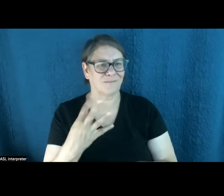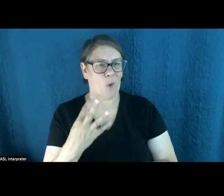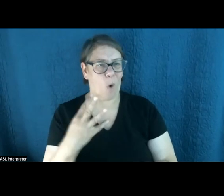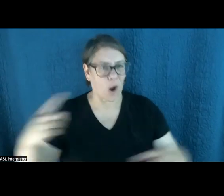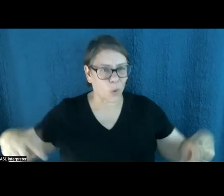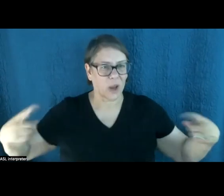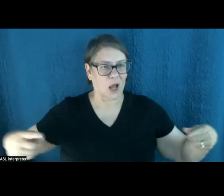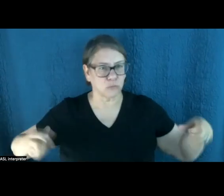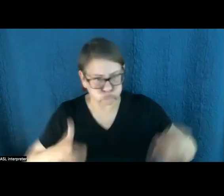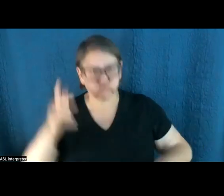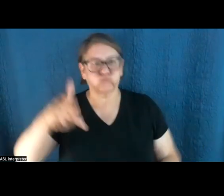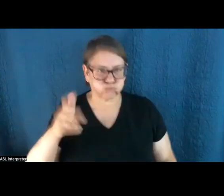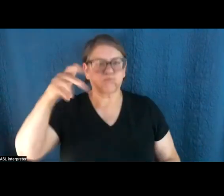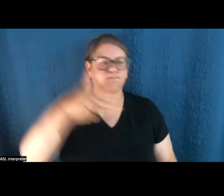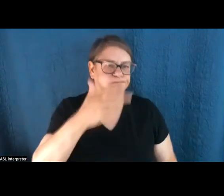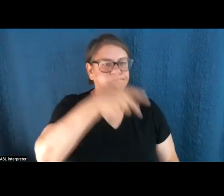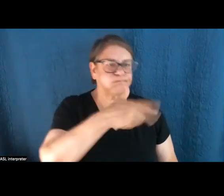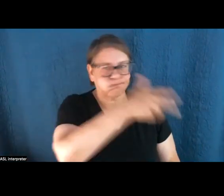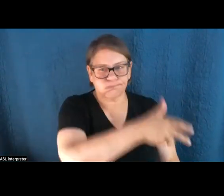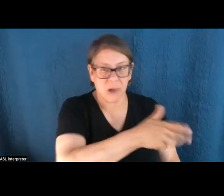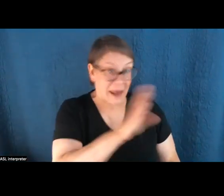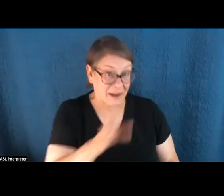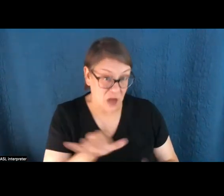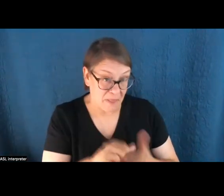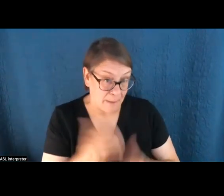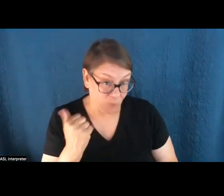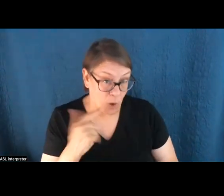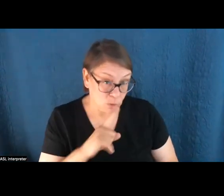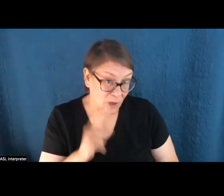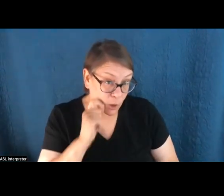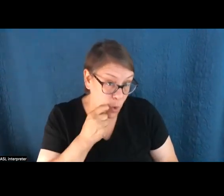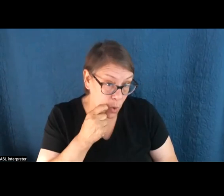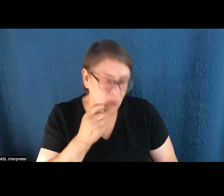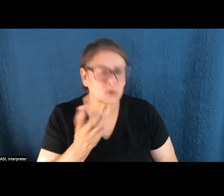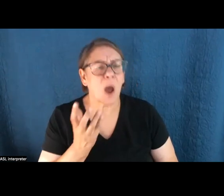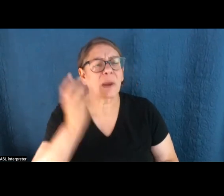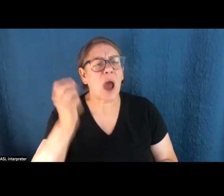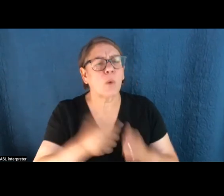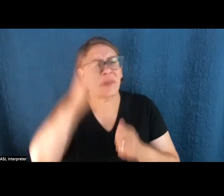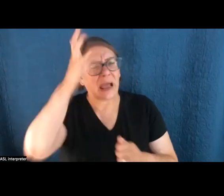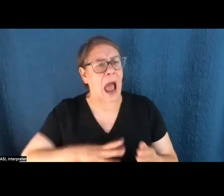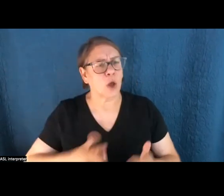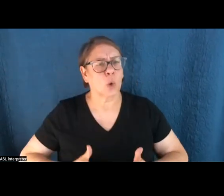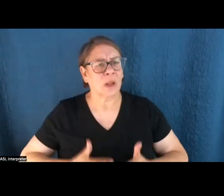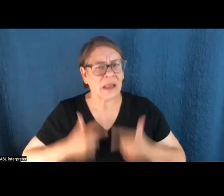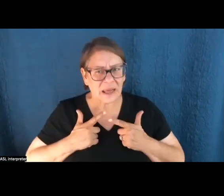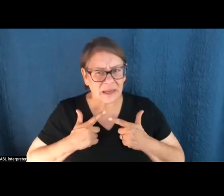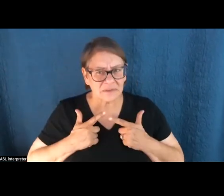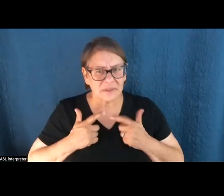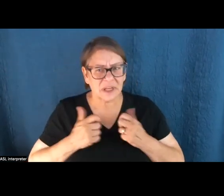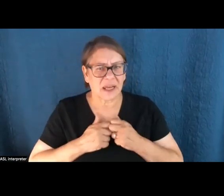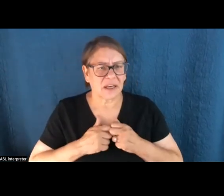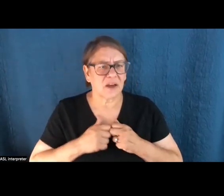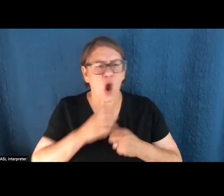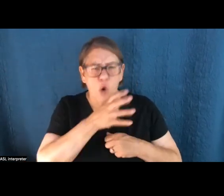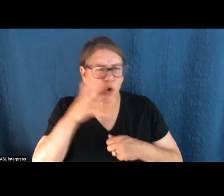-and-tumble off-road vehicles with that, which I had never done before. So that was quite an experience. And I went out with this guy who lives in Pahrump, this rural desert town about an